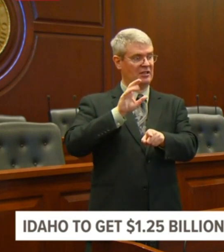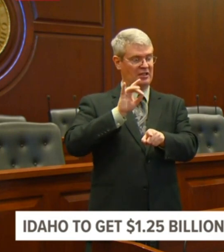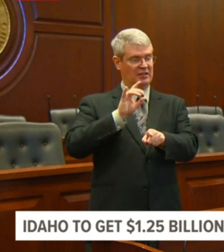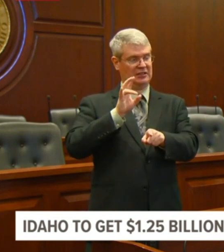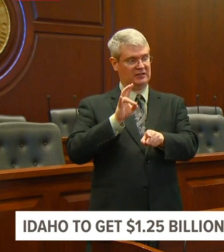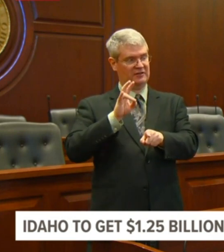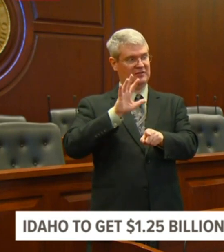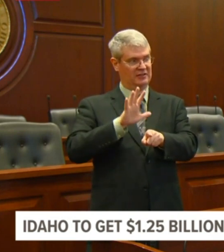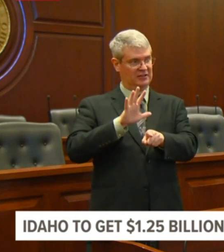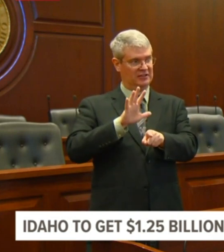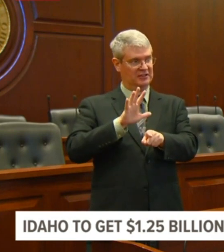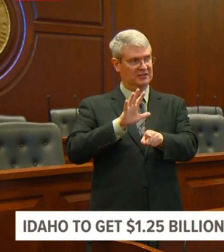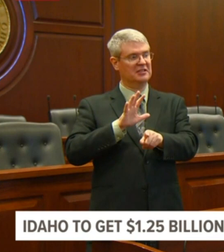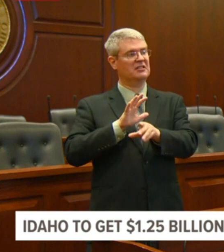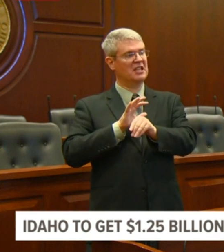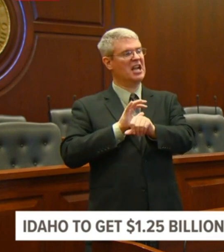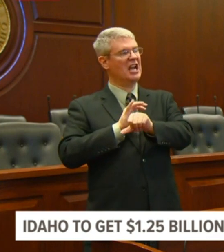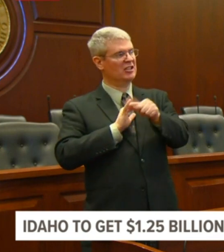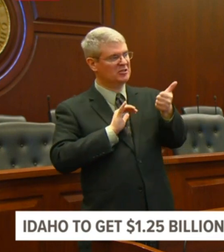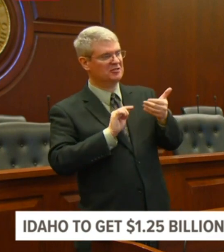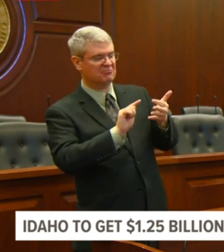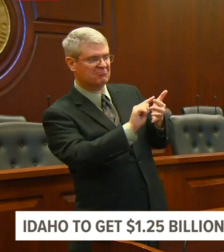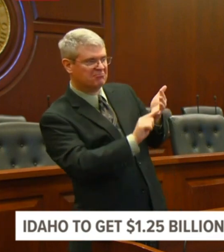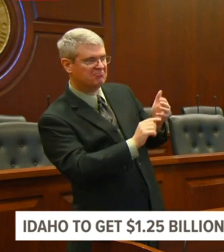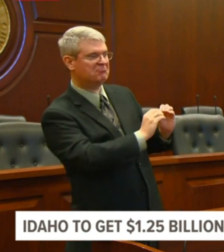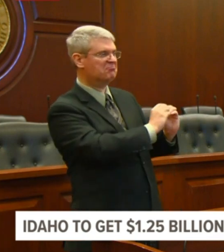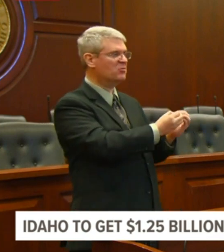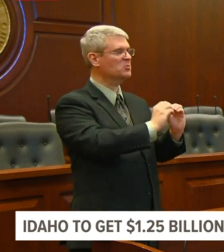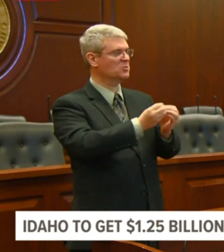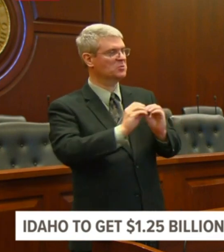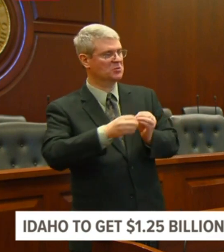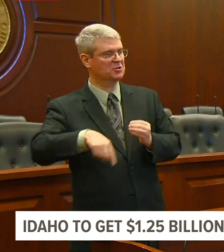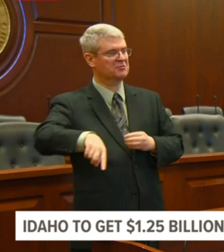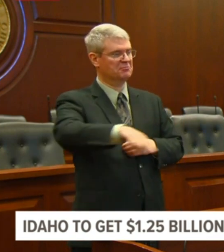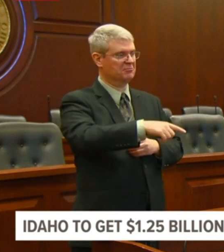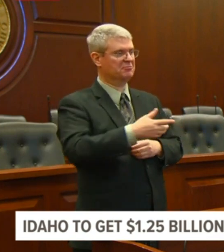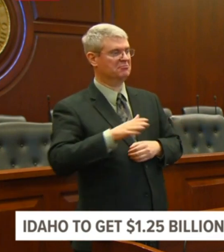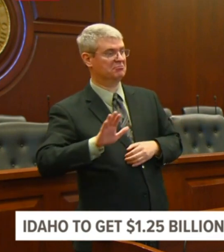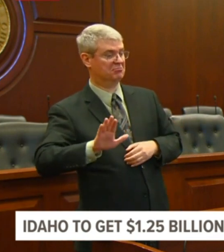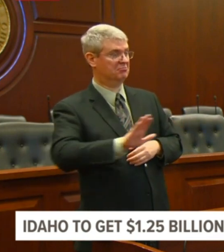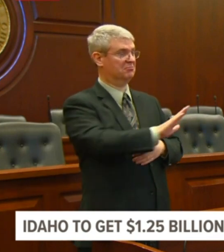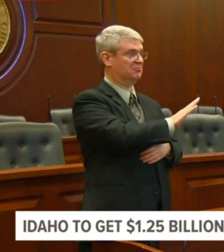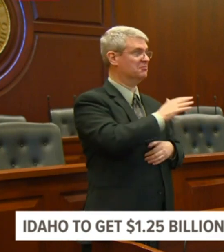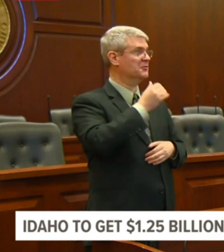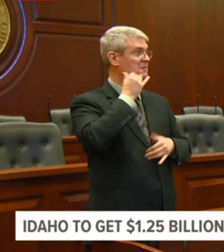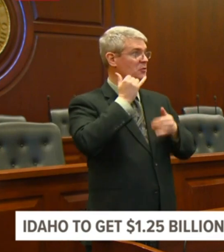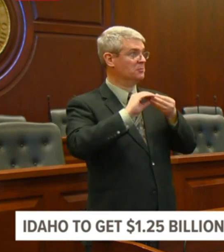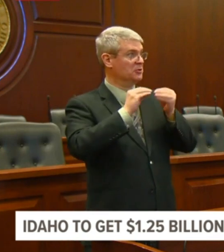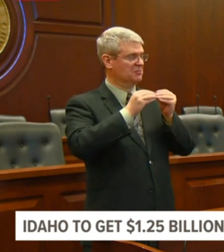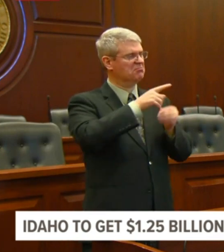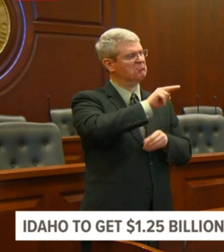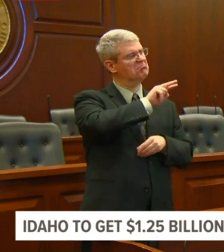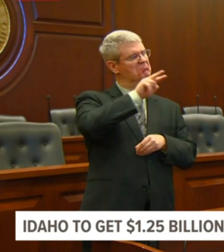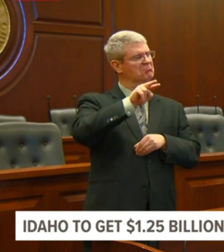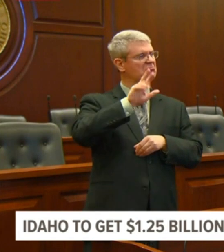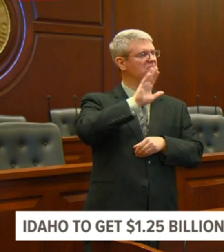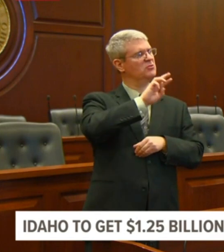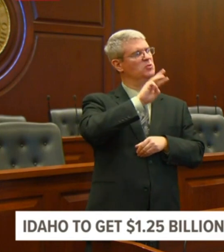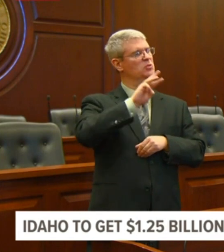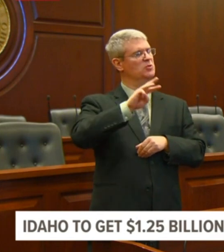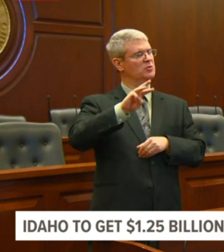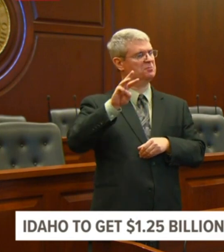-334-1696. And our Women's Business Center is at 208